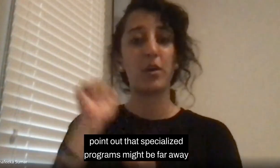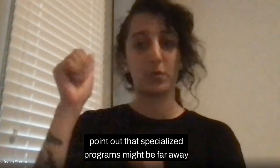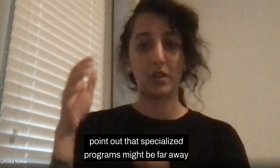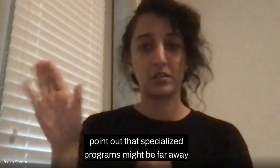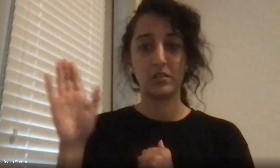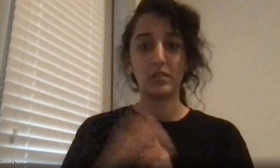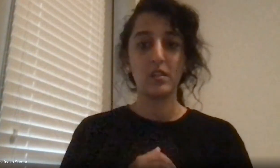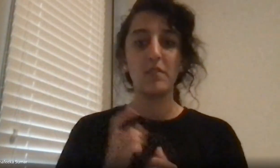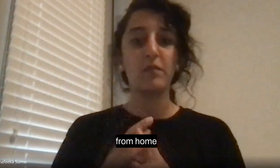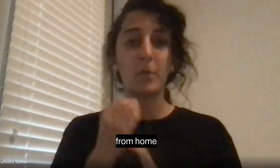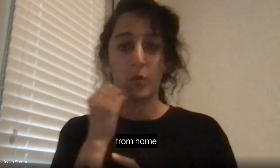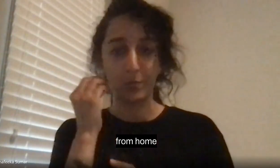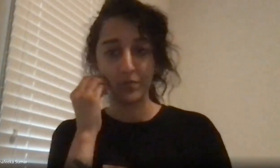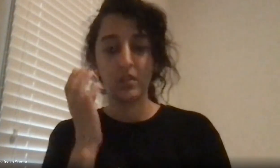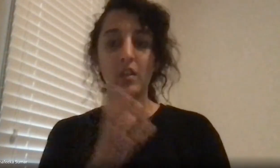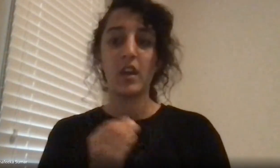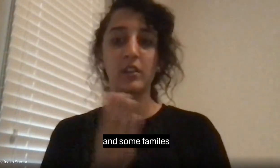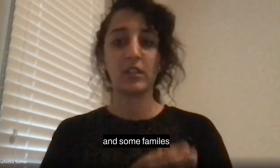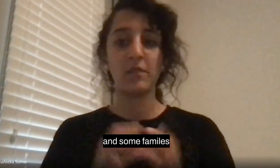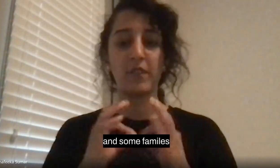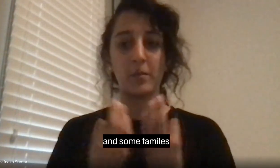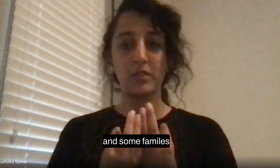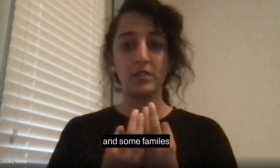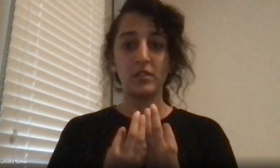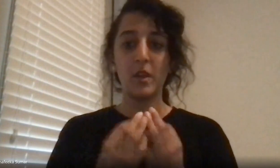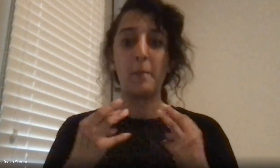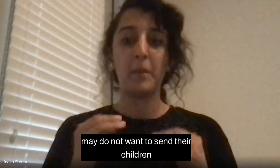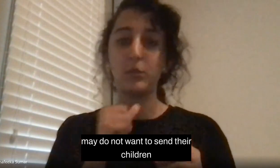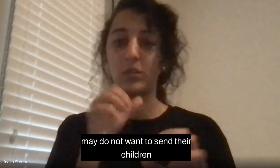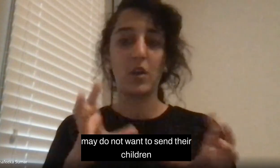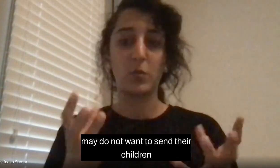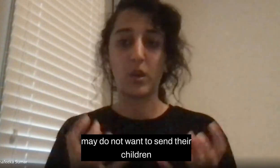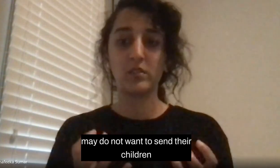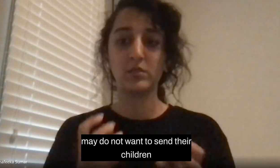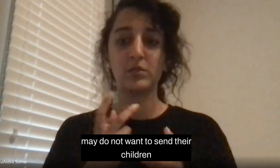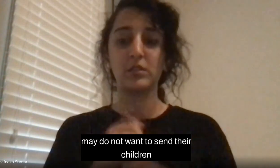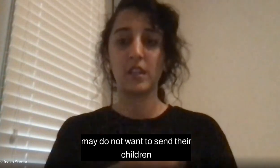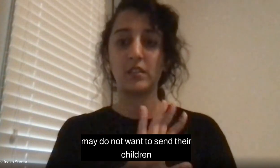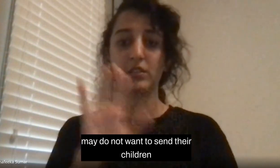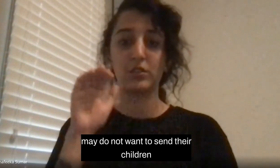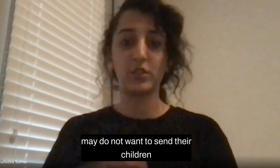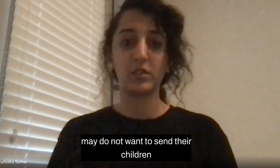away from home. And some families may do not want to send their children